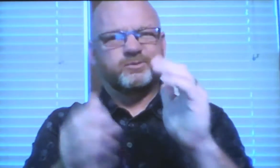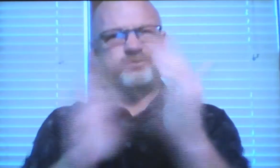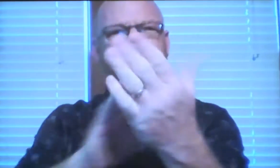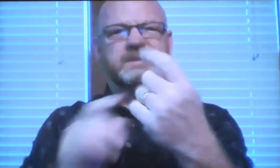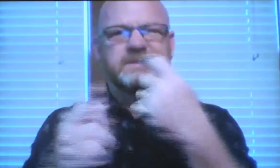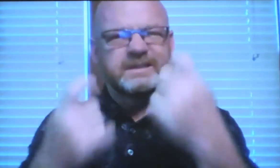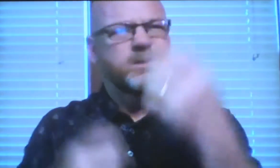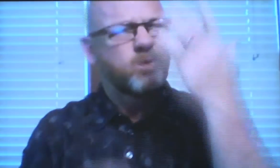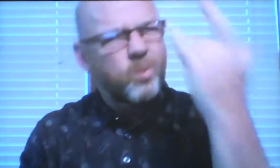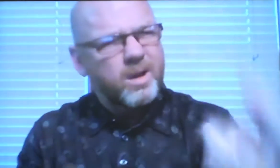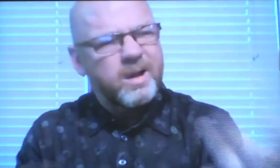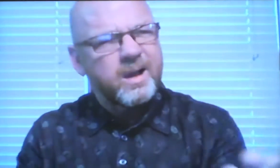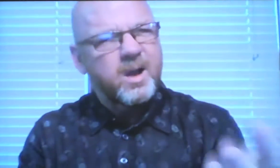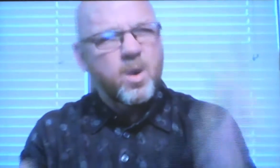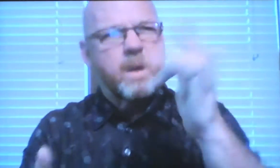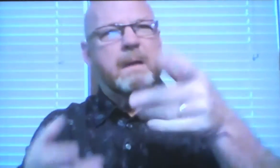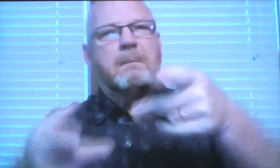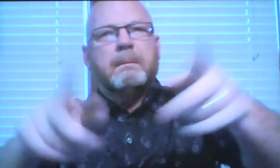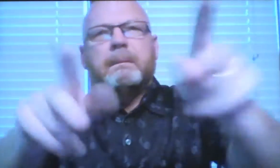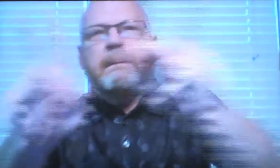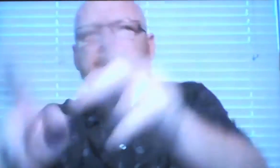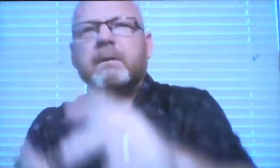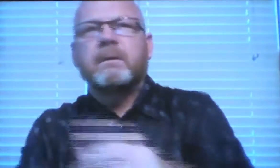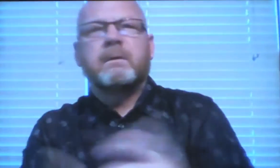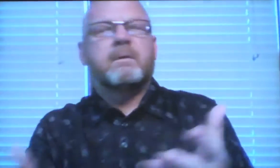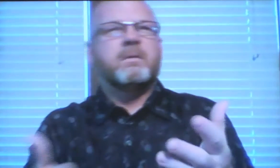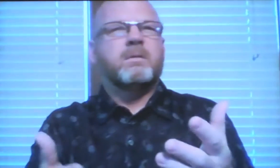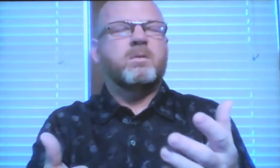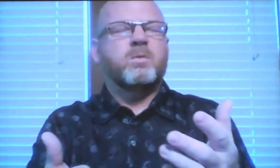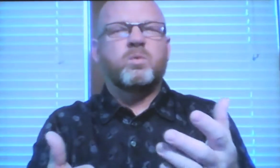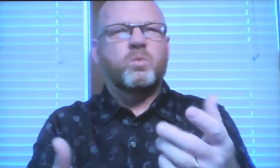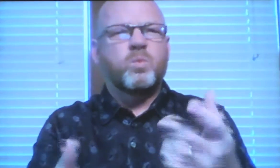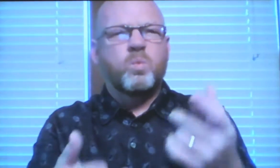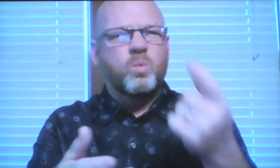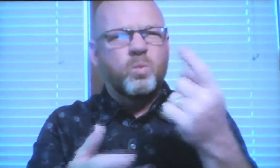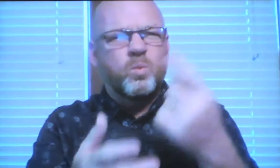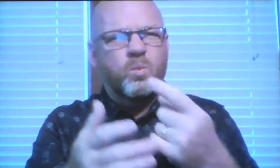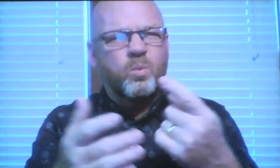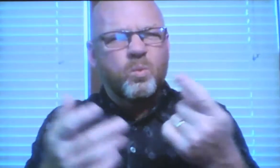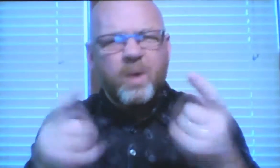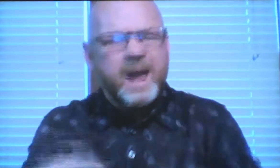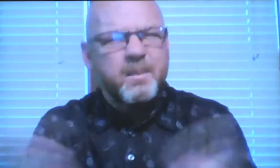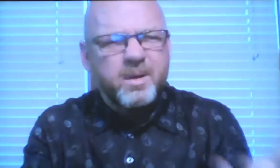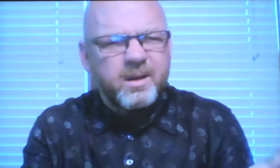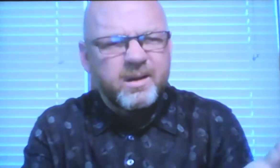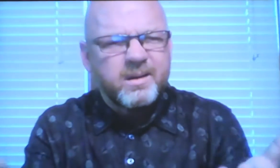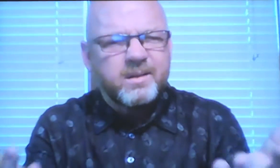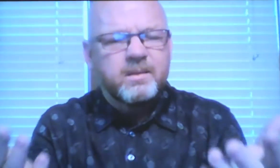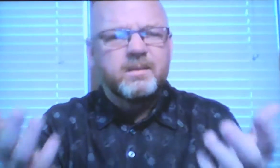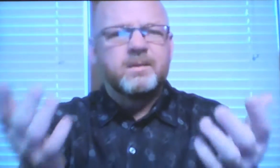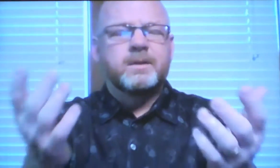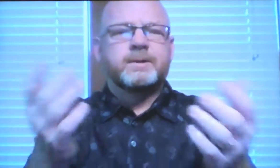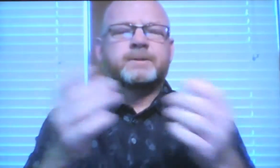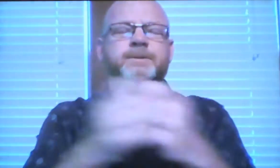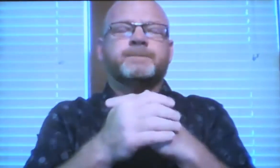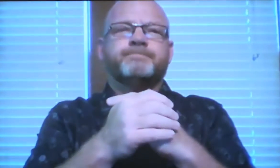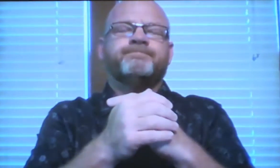They just got involved in sin and doing things that they should not? What was happening to them?